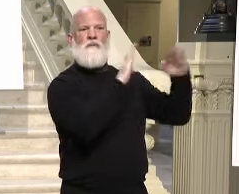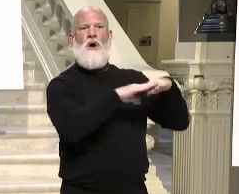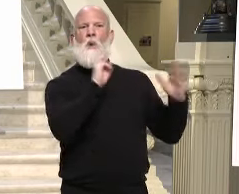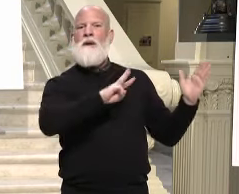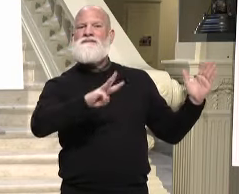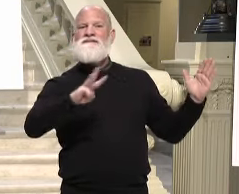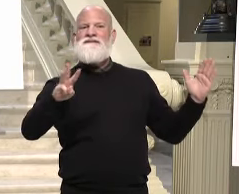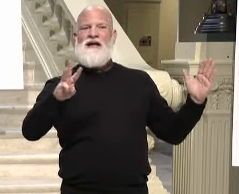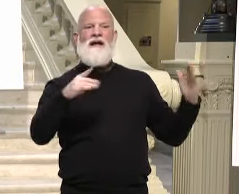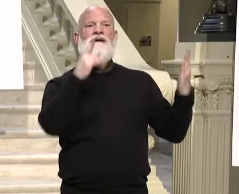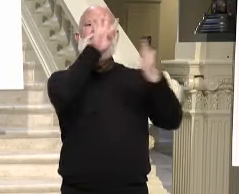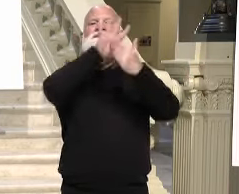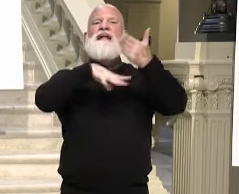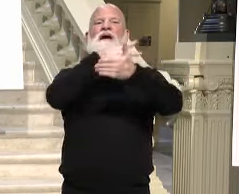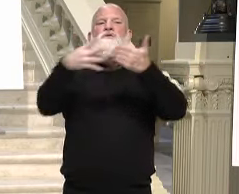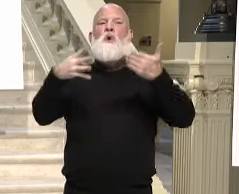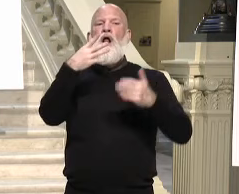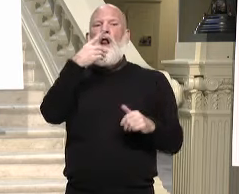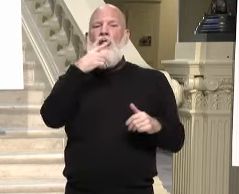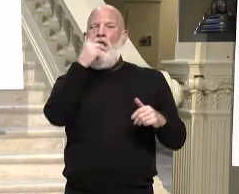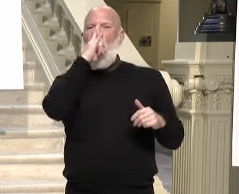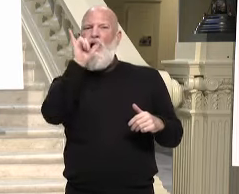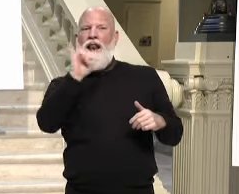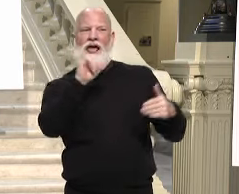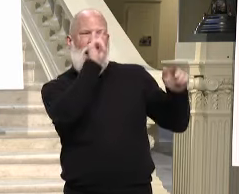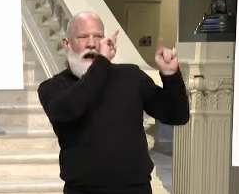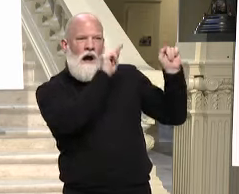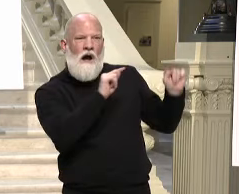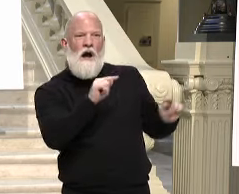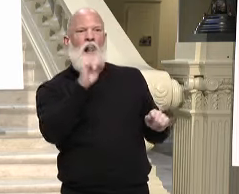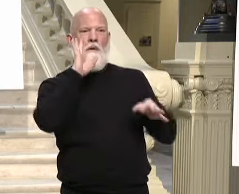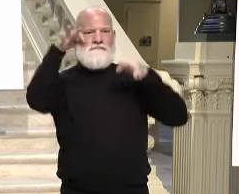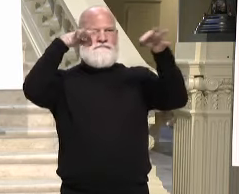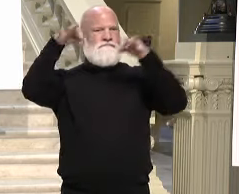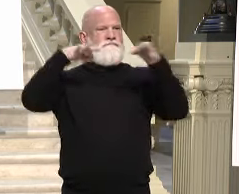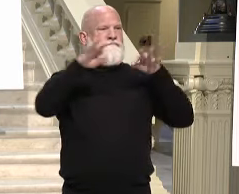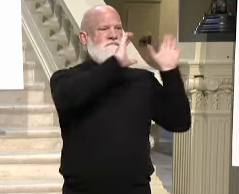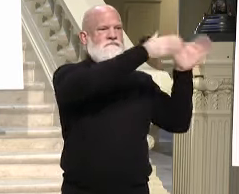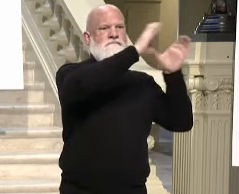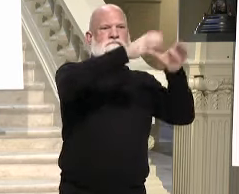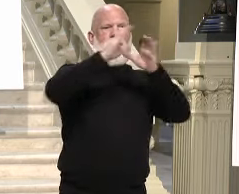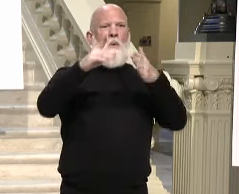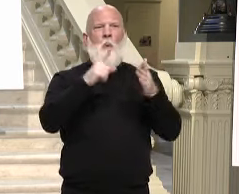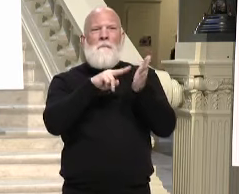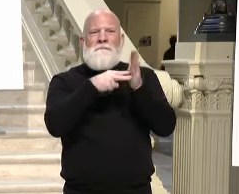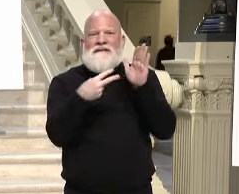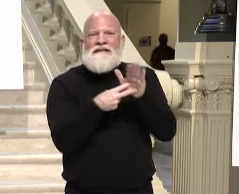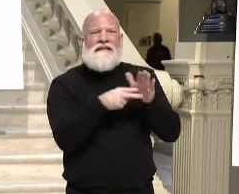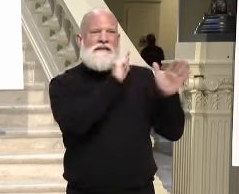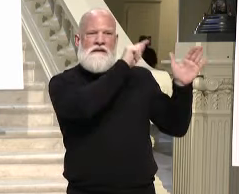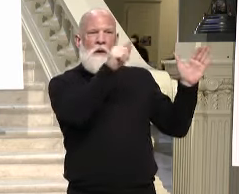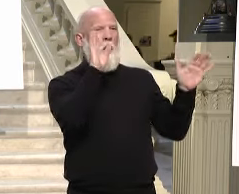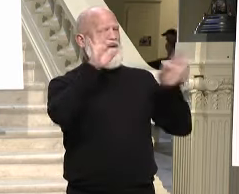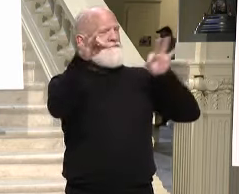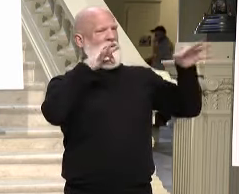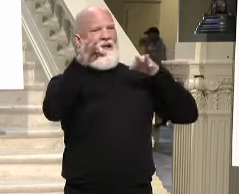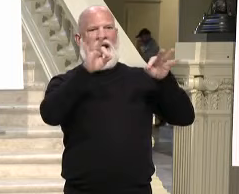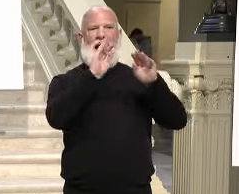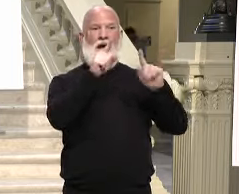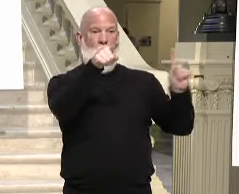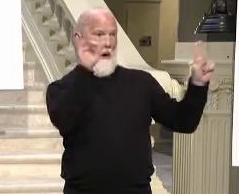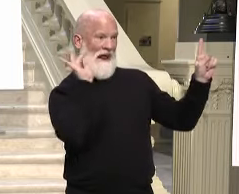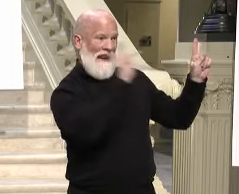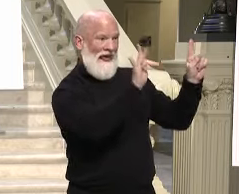we'll have these various categories outlined so that there will be clarity about who your